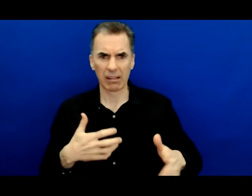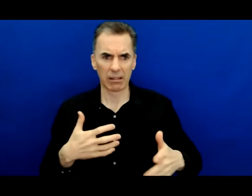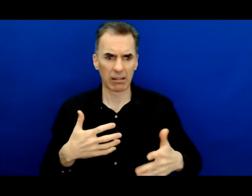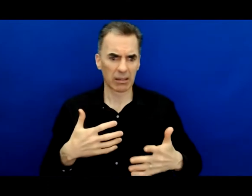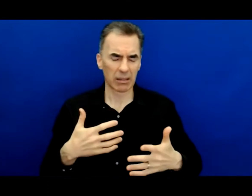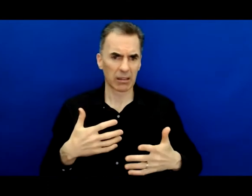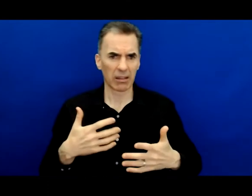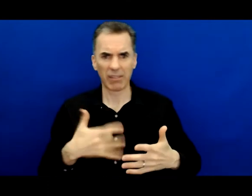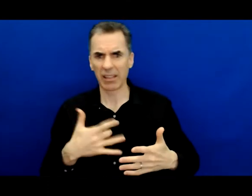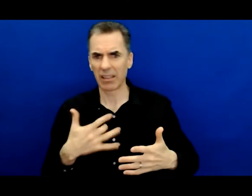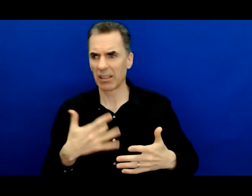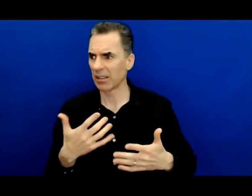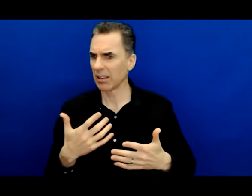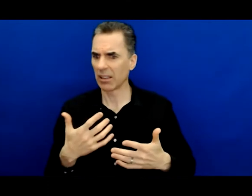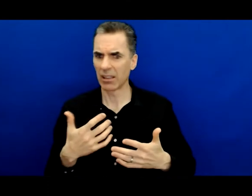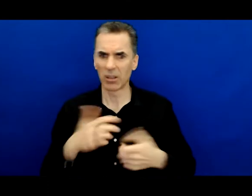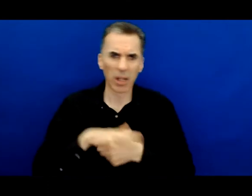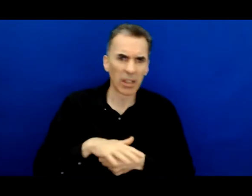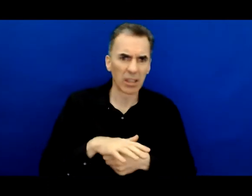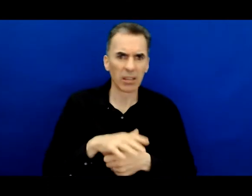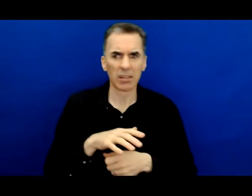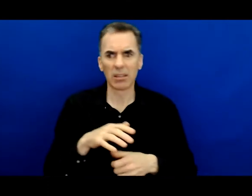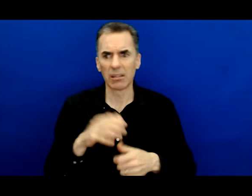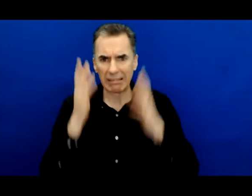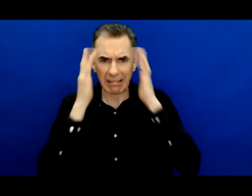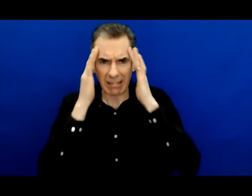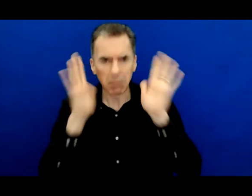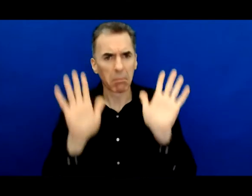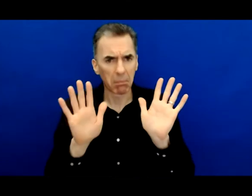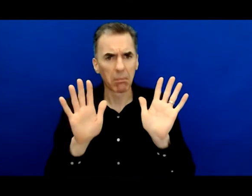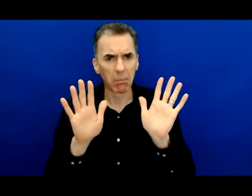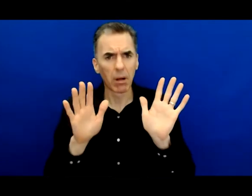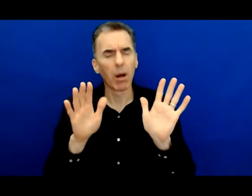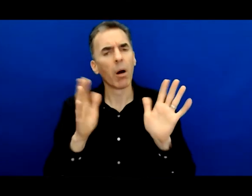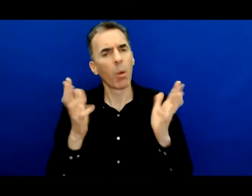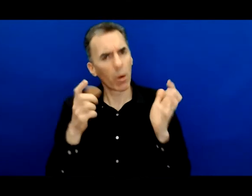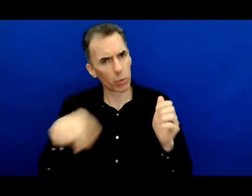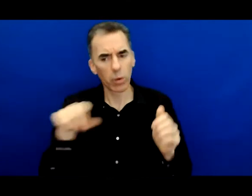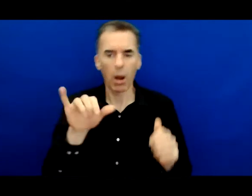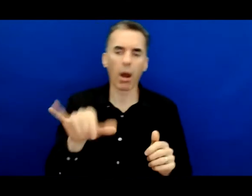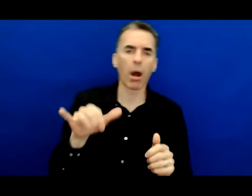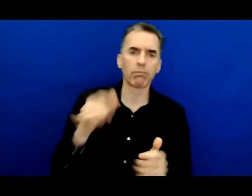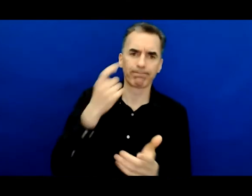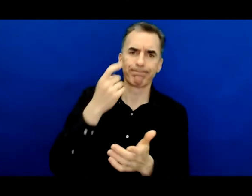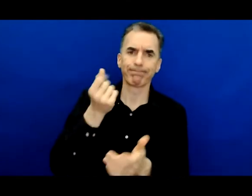of the people who are, you know, who are on campus that are impacted.